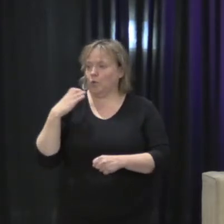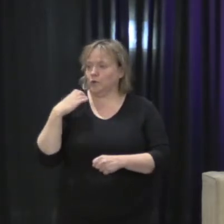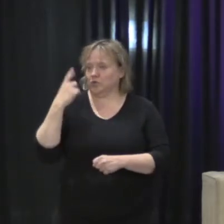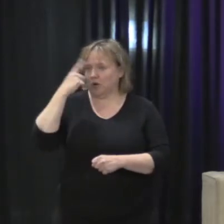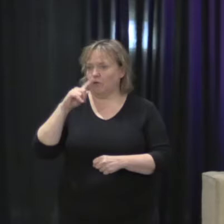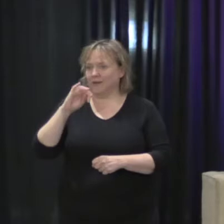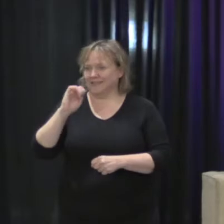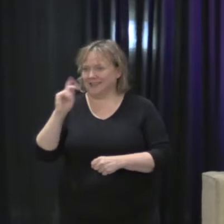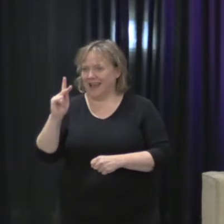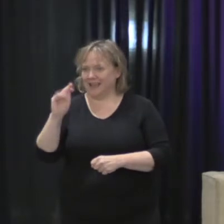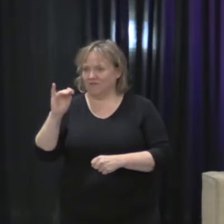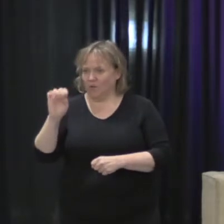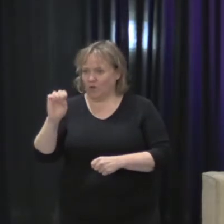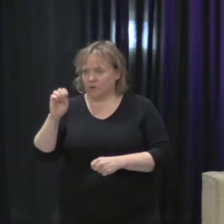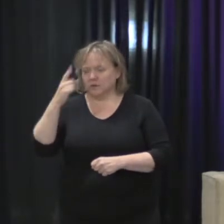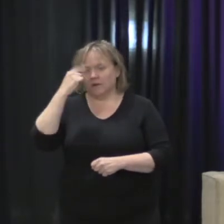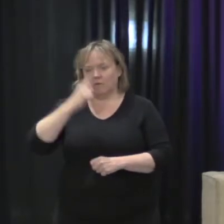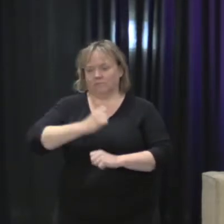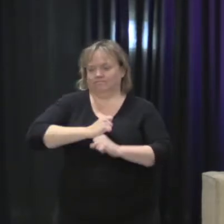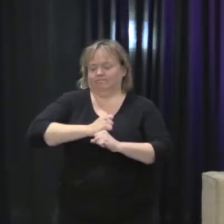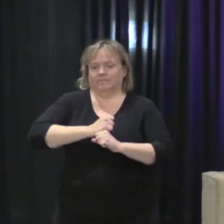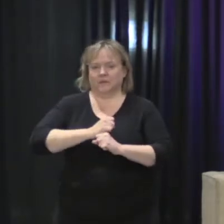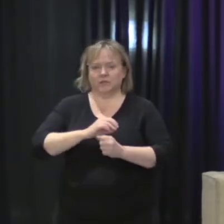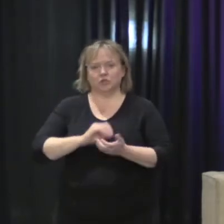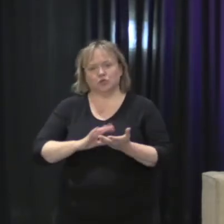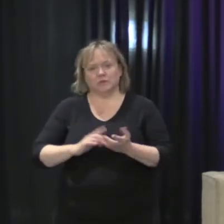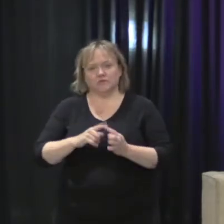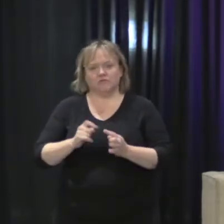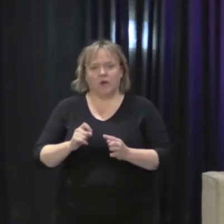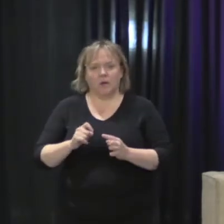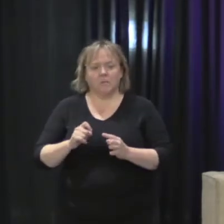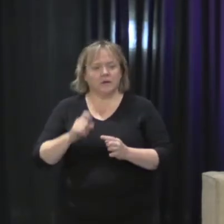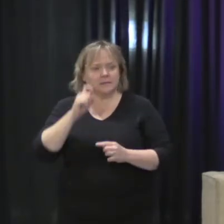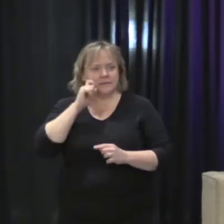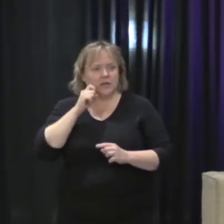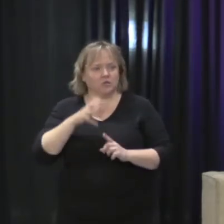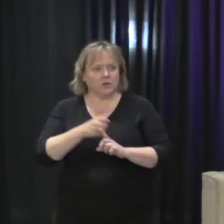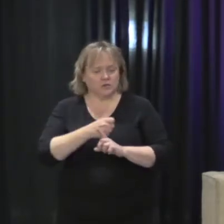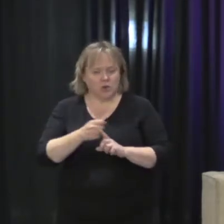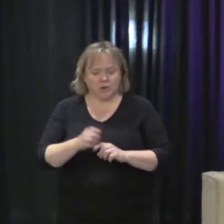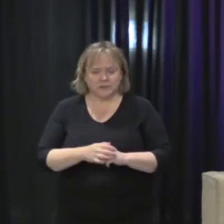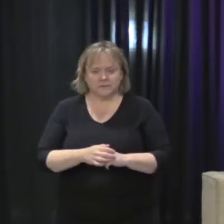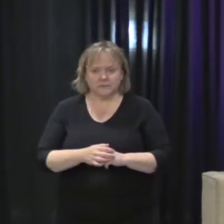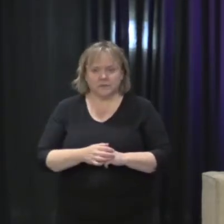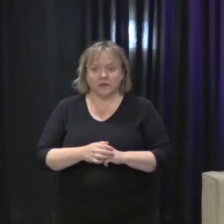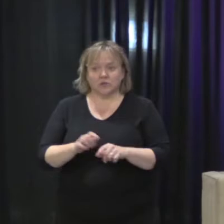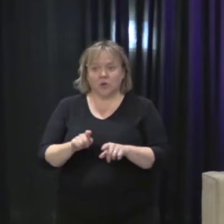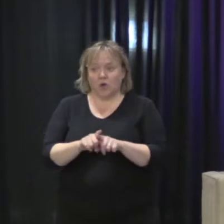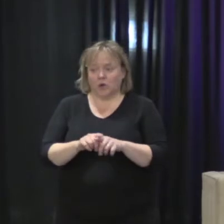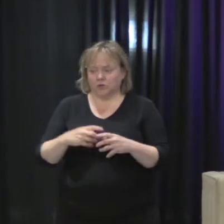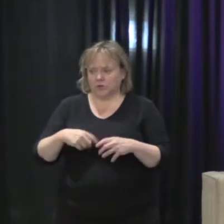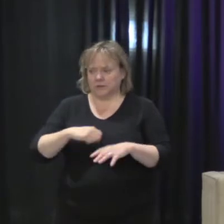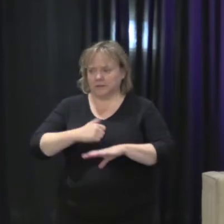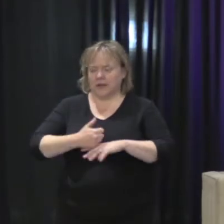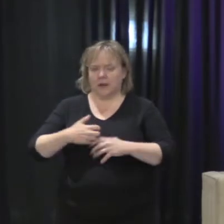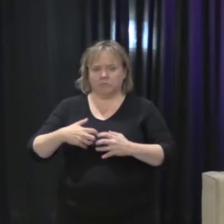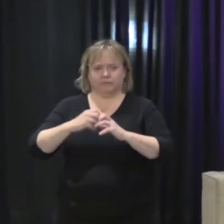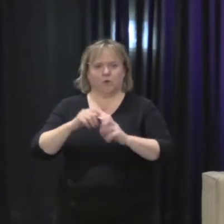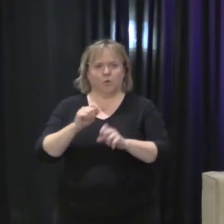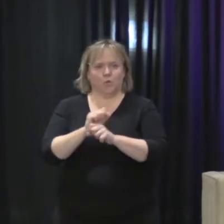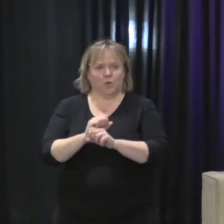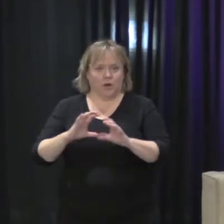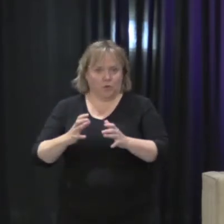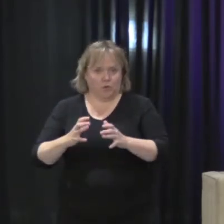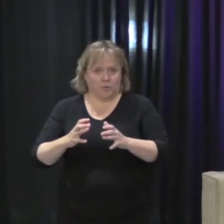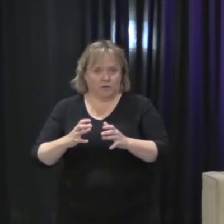students from sexual assault, and she chaired the U.S. Interagency Working Group on Violence Against